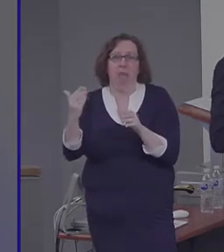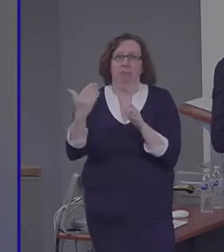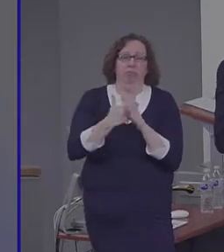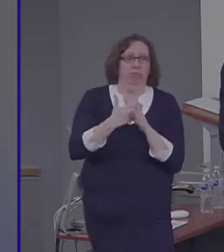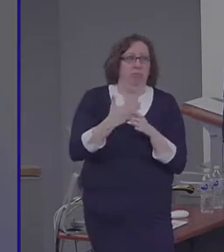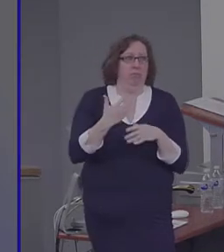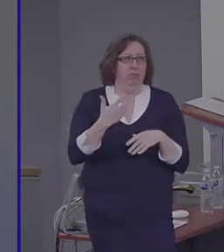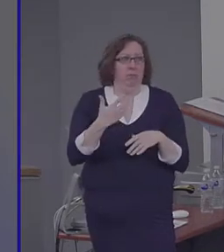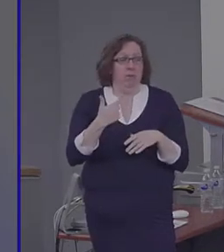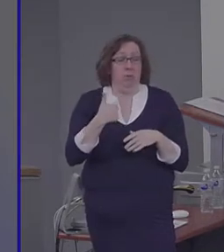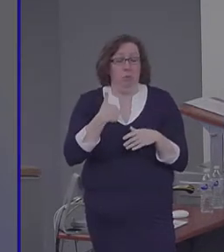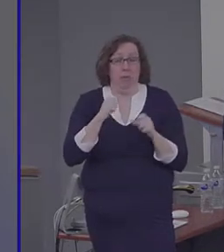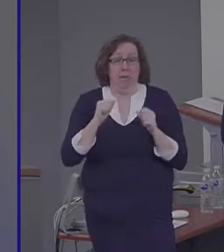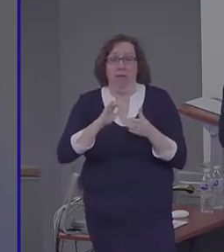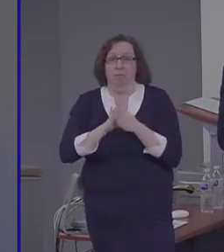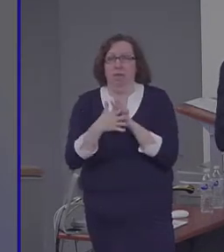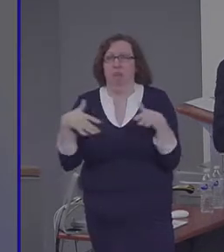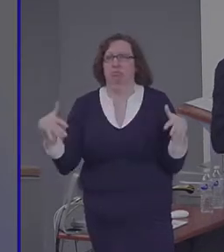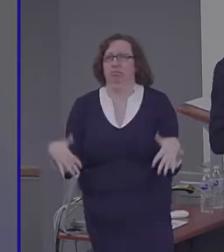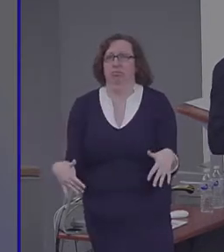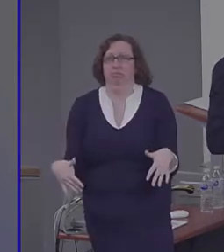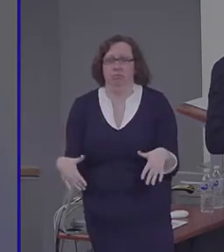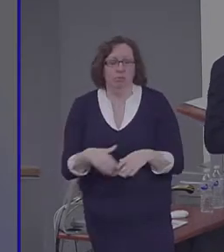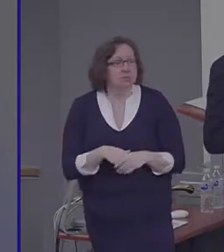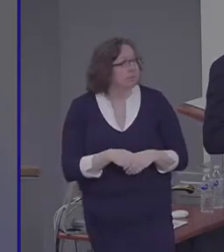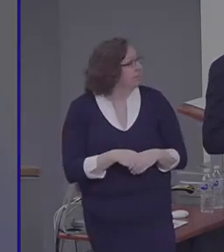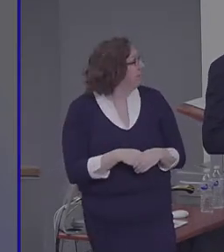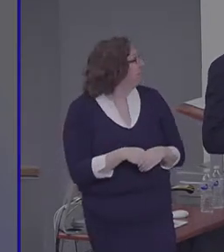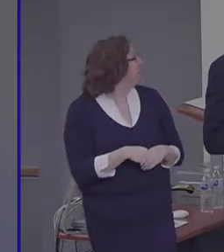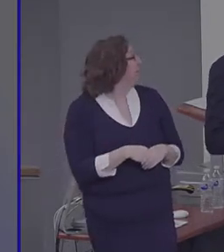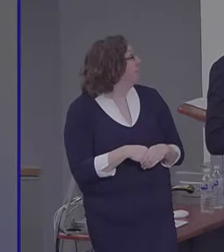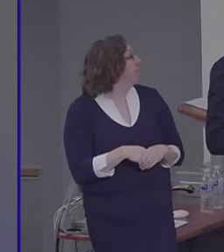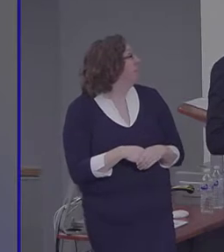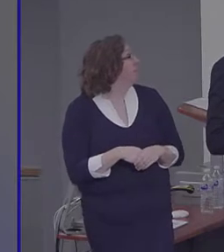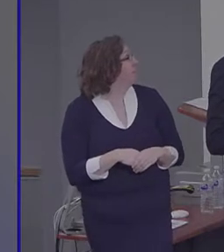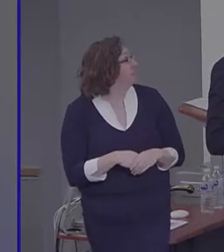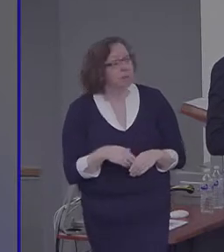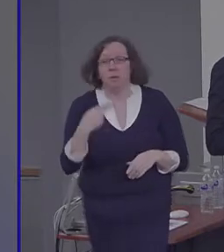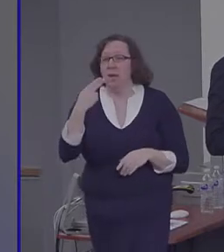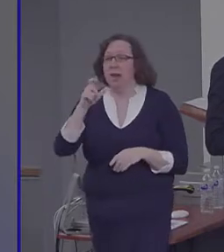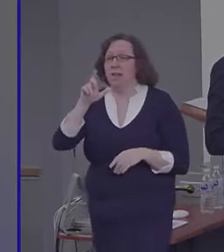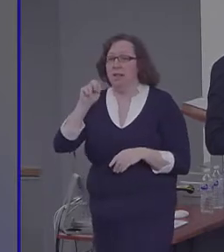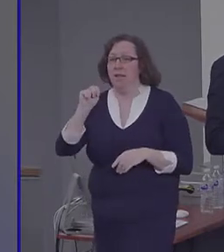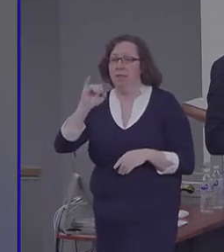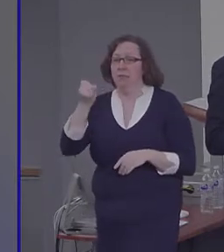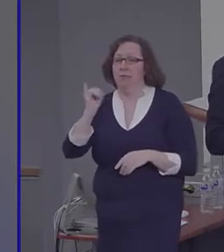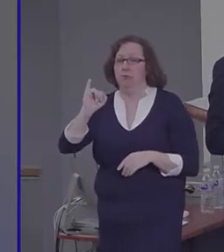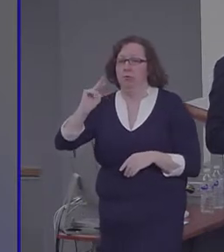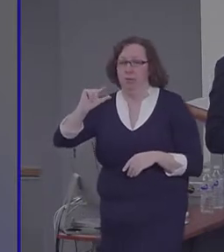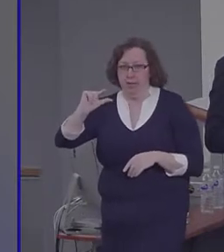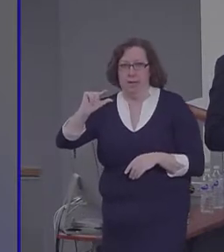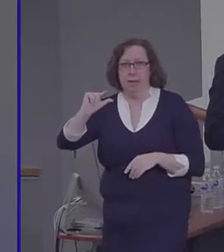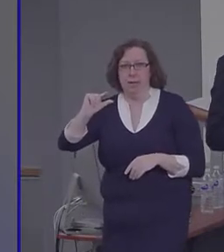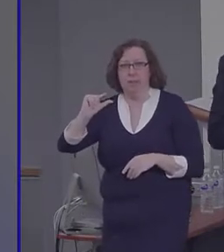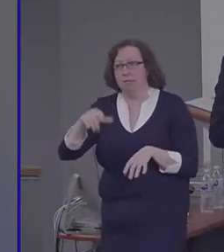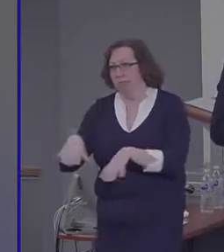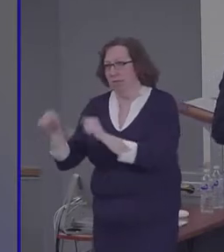So we did, Helen Jing carried out this study in the lab, a study on how episodic specificity induction